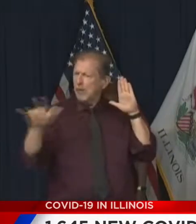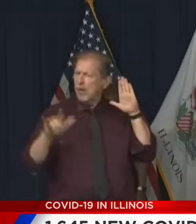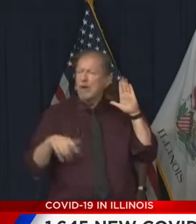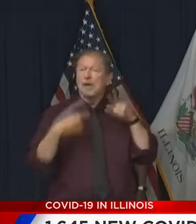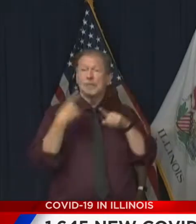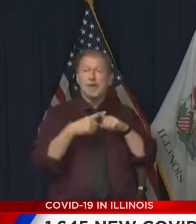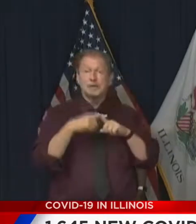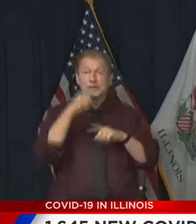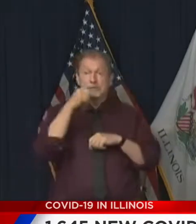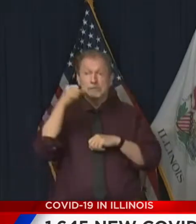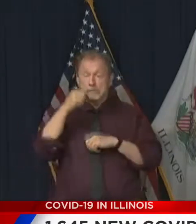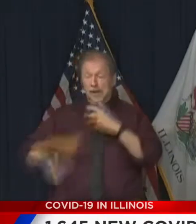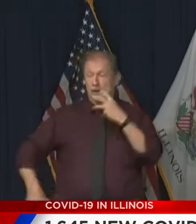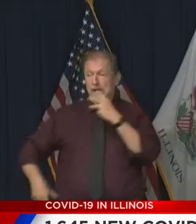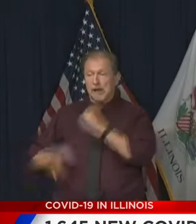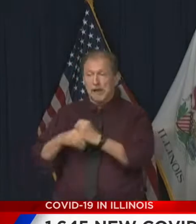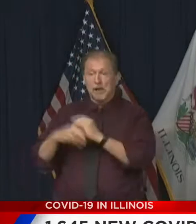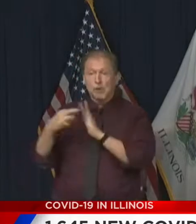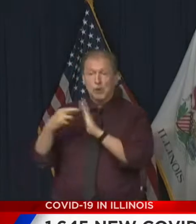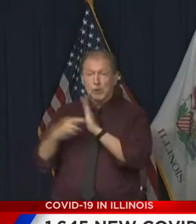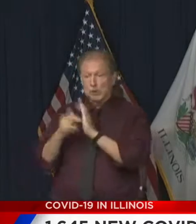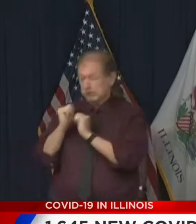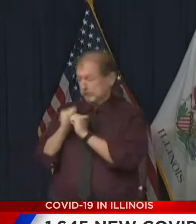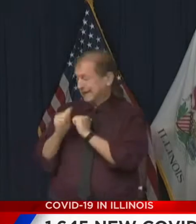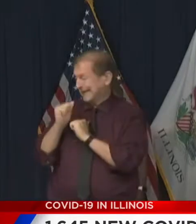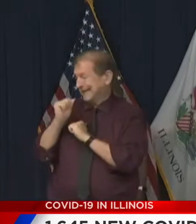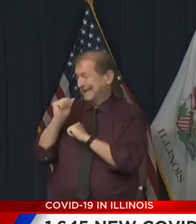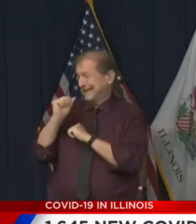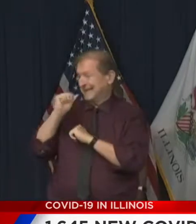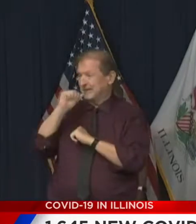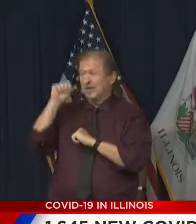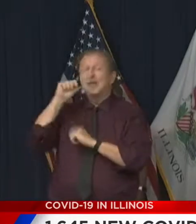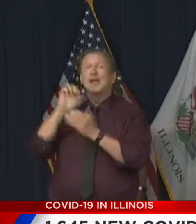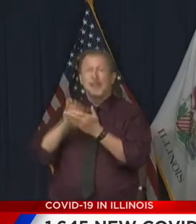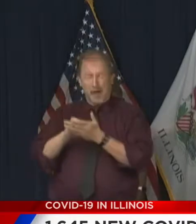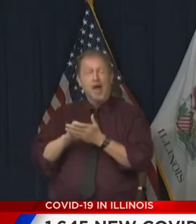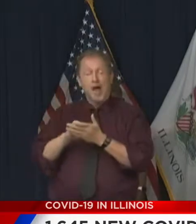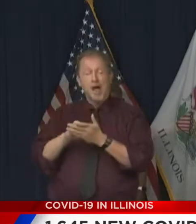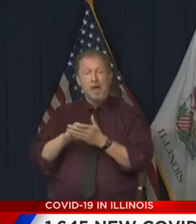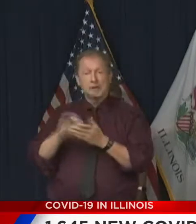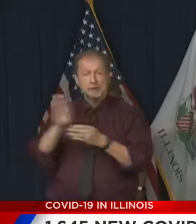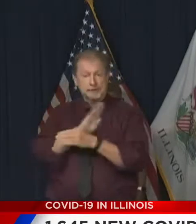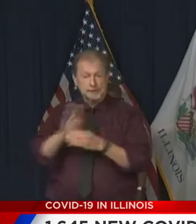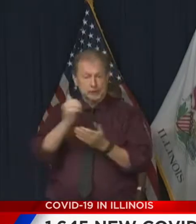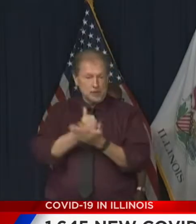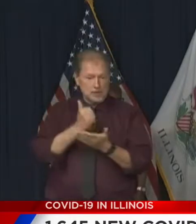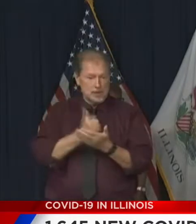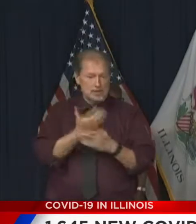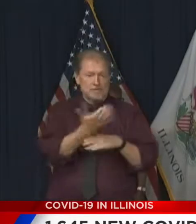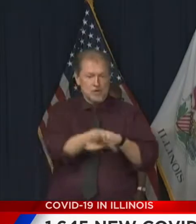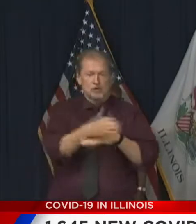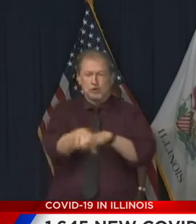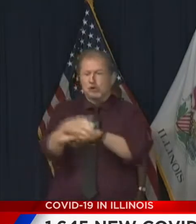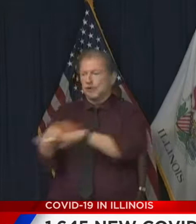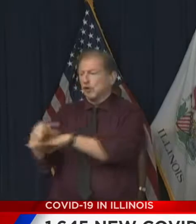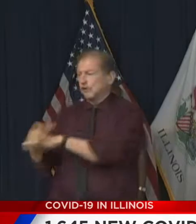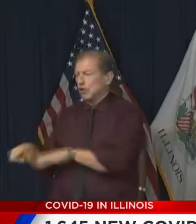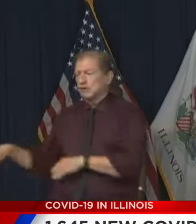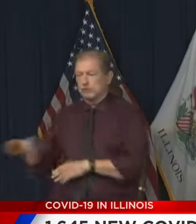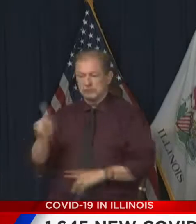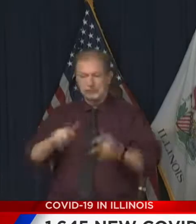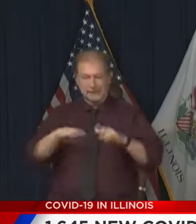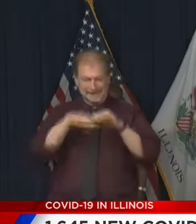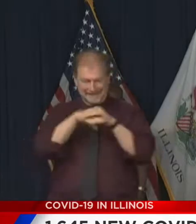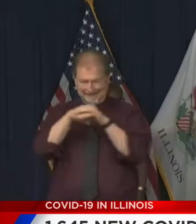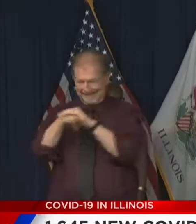yesterday that assists us mightily and mostly assists businesses in trying to make sure that their, you know, their competitors who